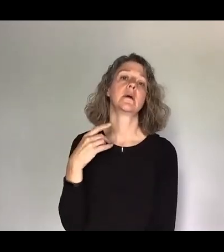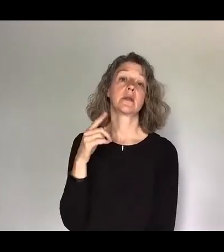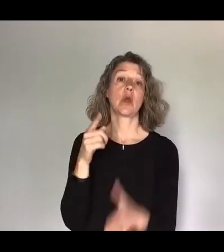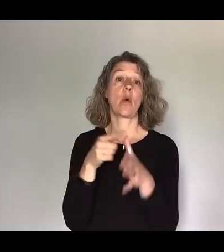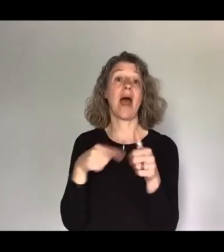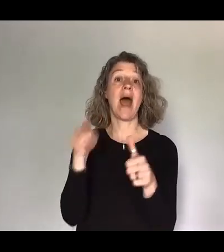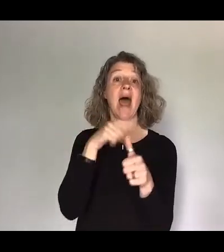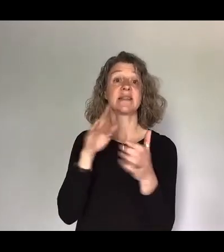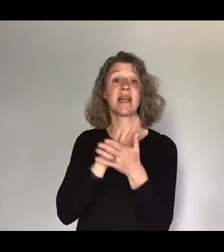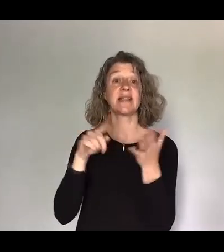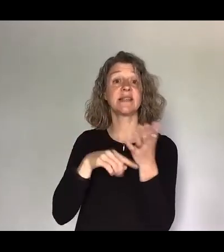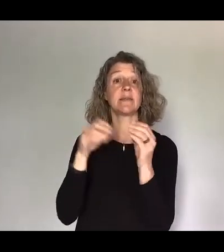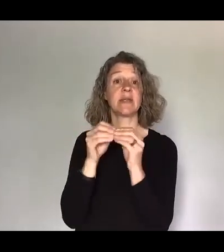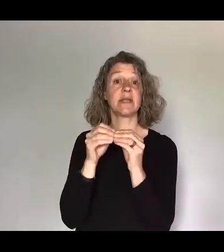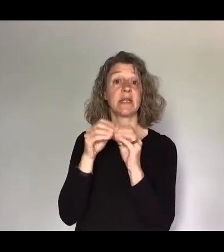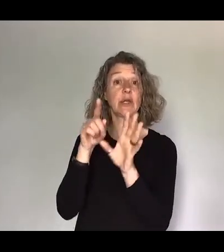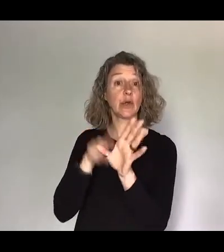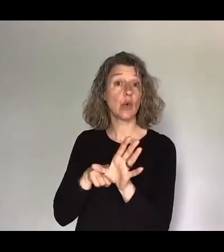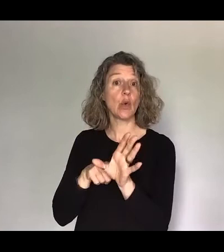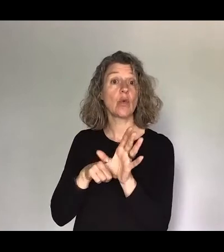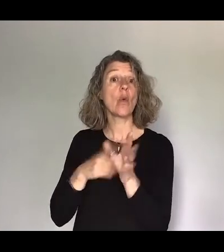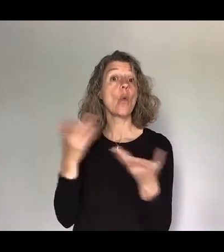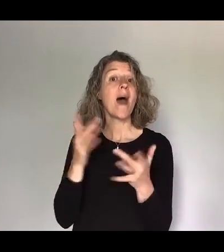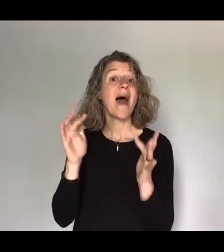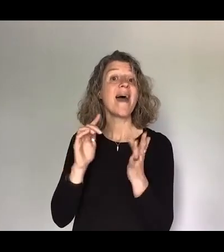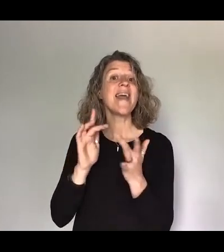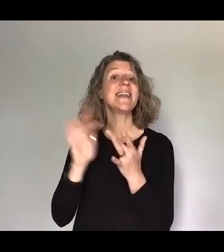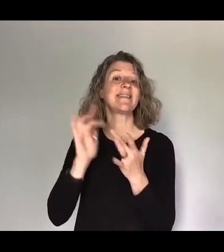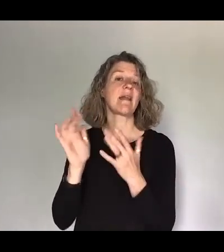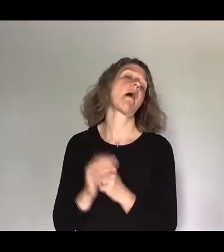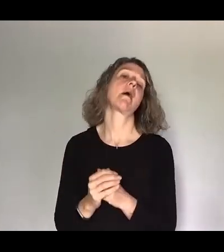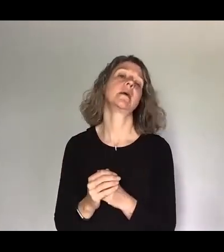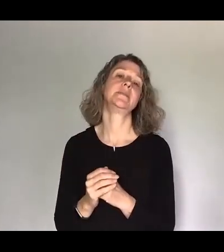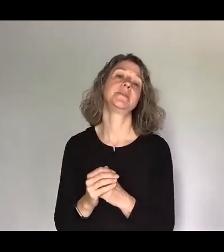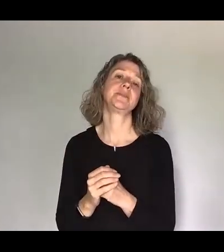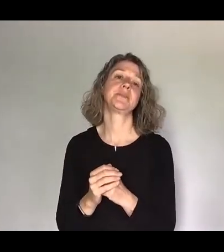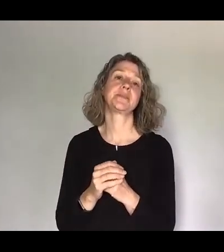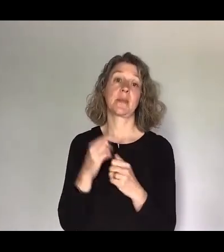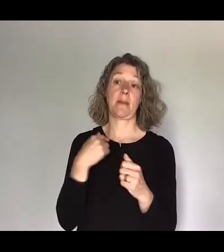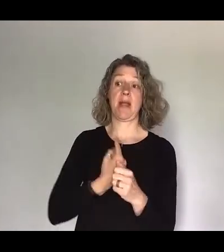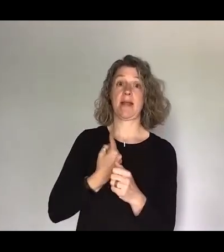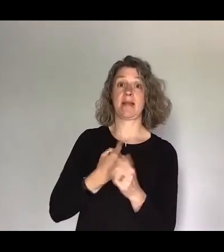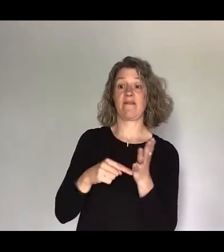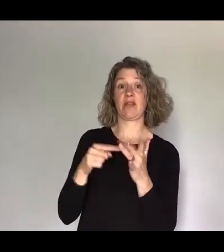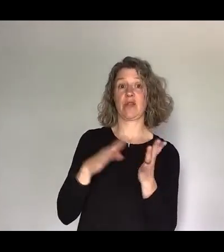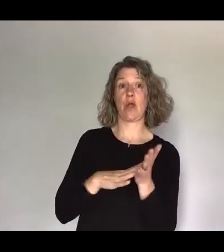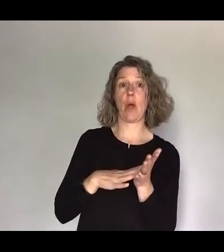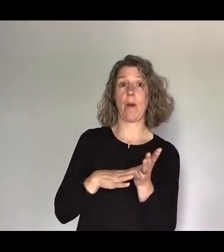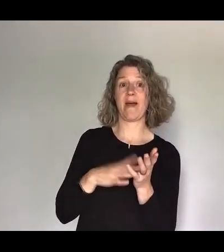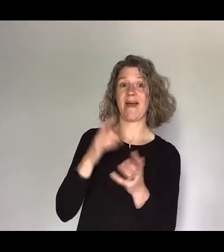on Instagram, you can see a little teaser videos where myself, Tom, and a few members of the team adorned ice cream outfits, and we